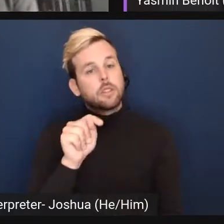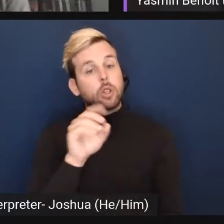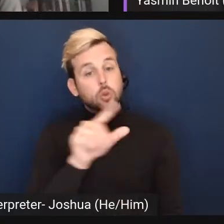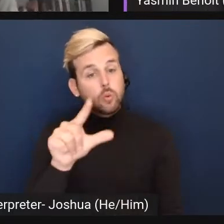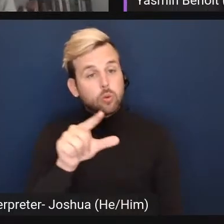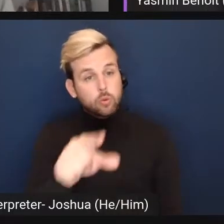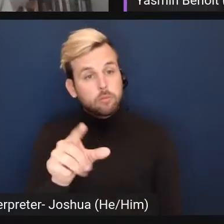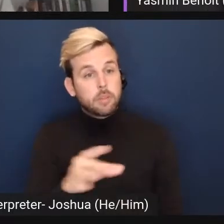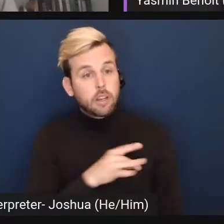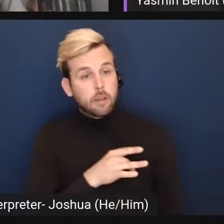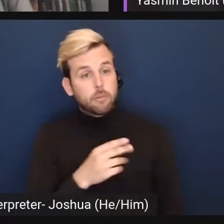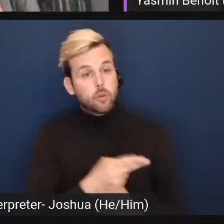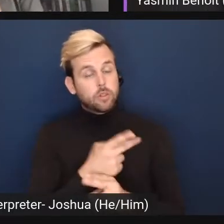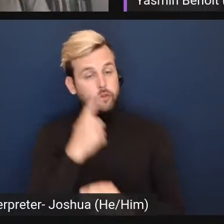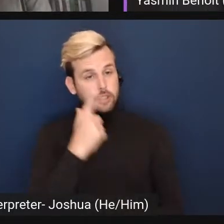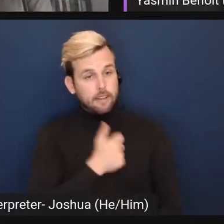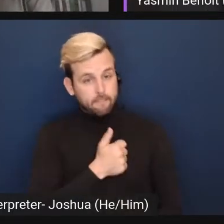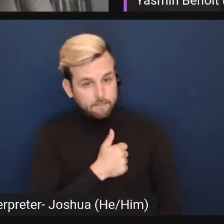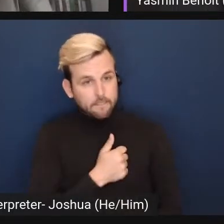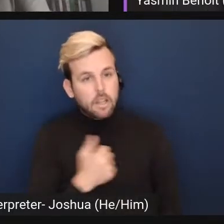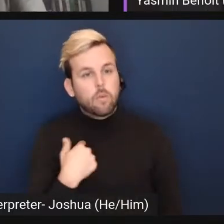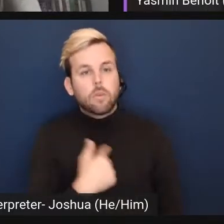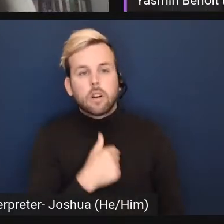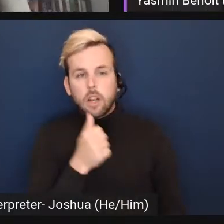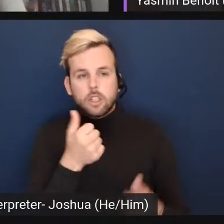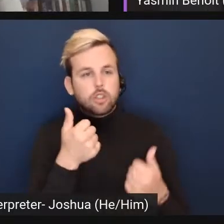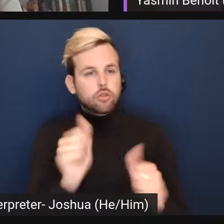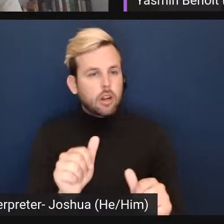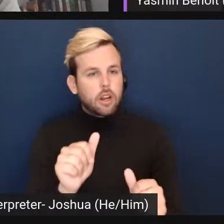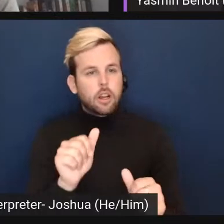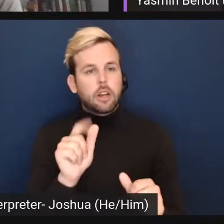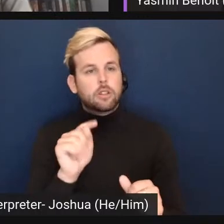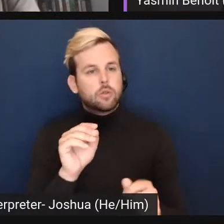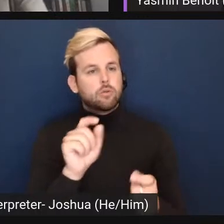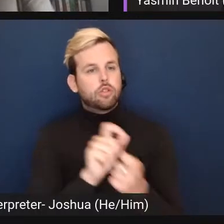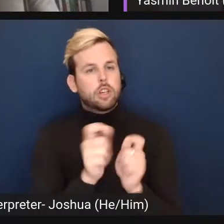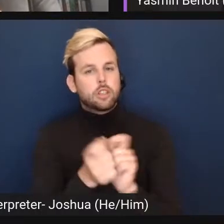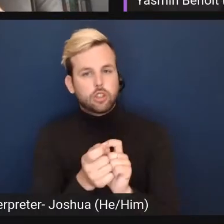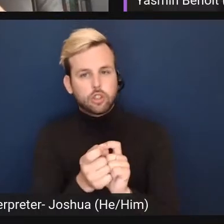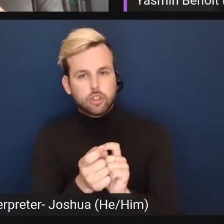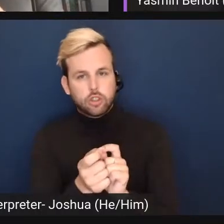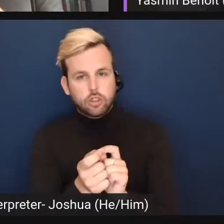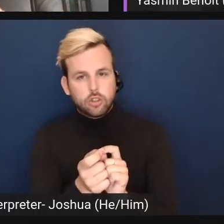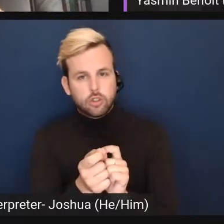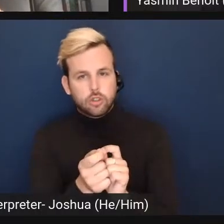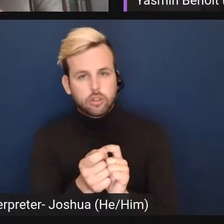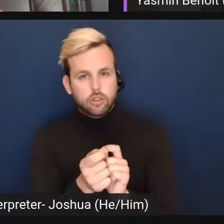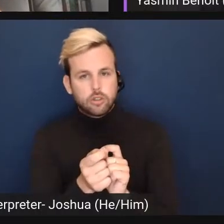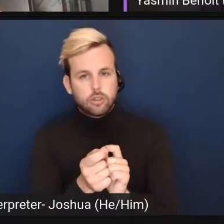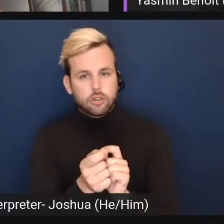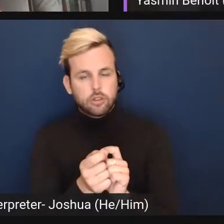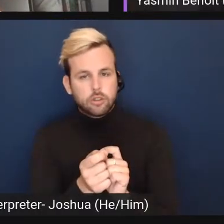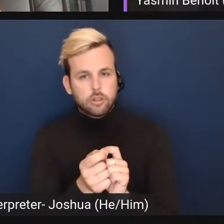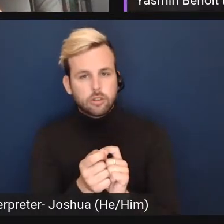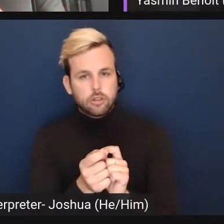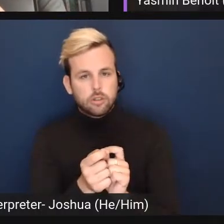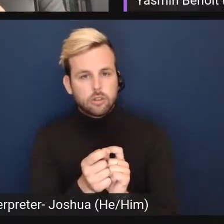up and use for yourself. Like we're not trying to, to change, um, the